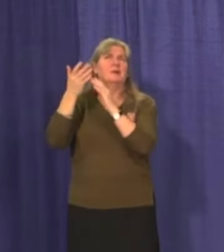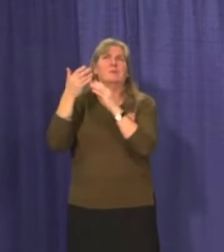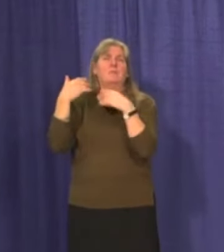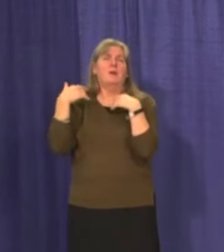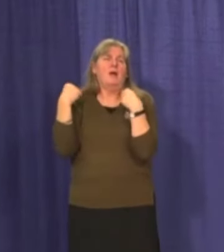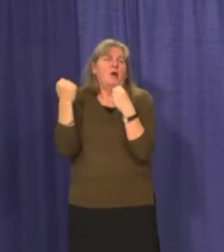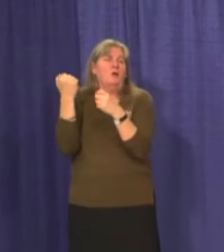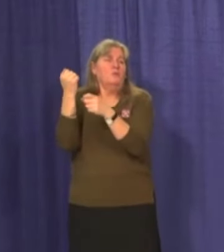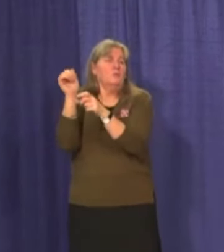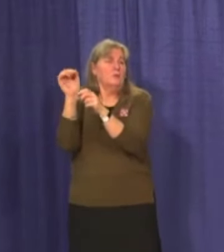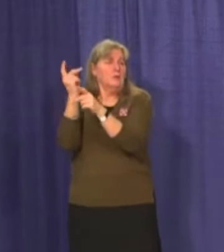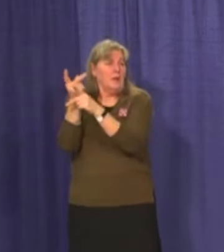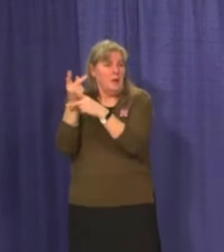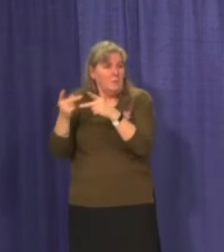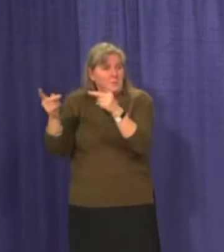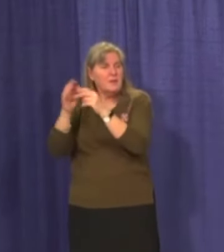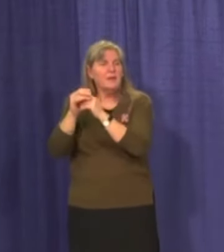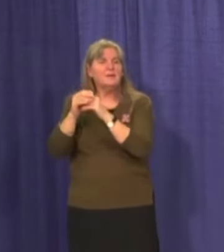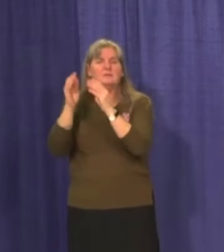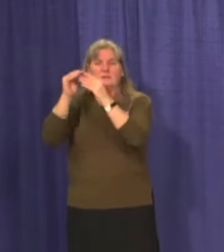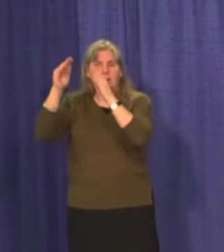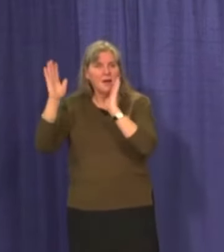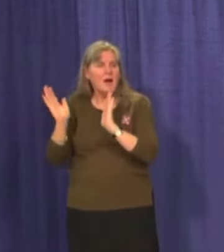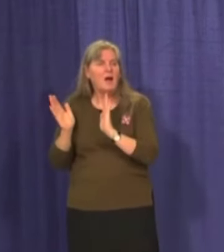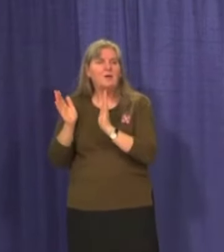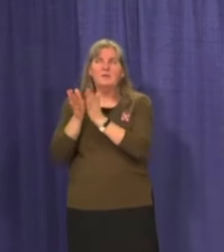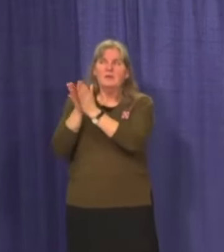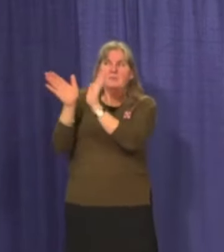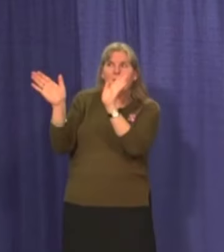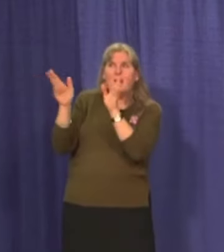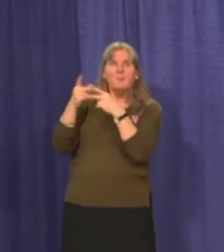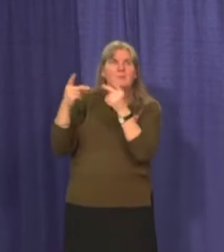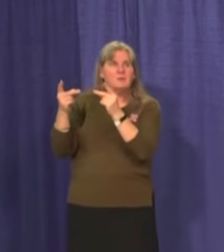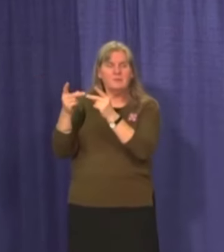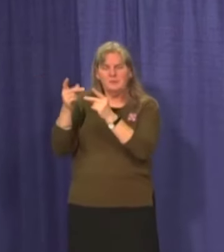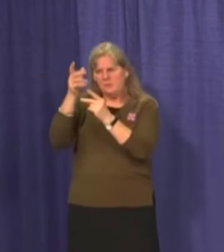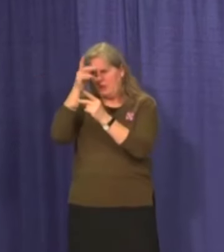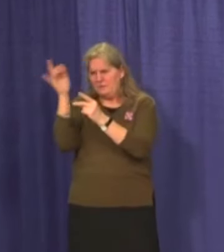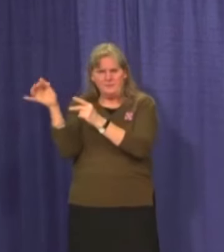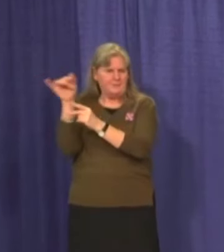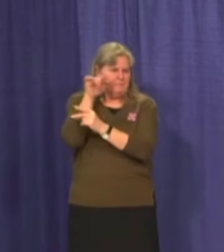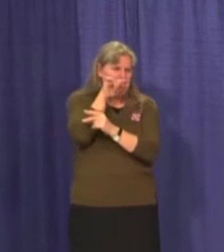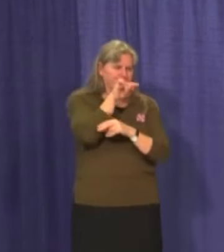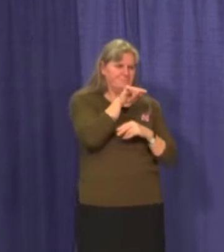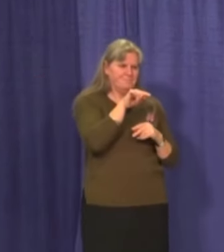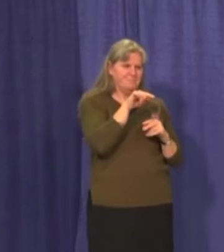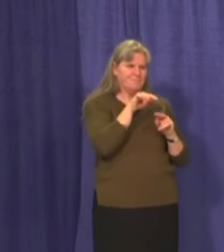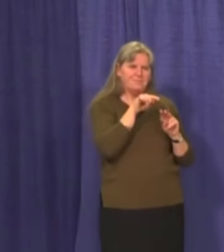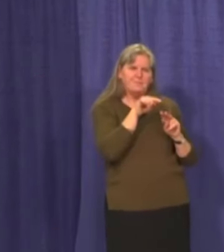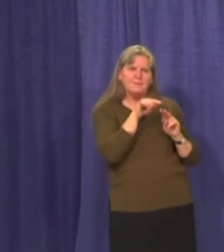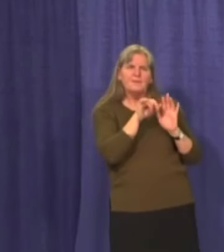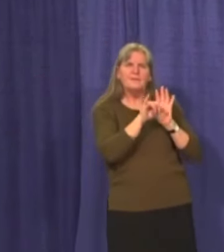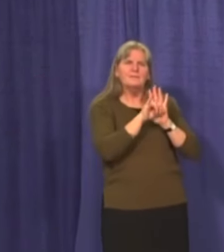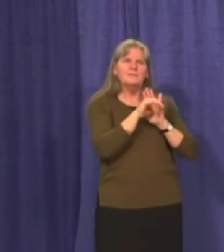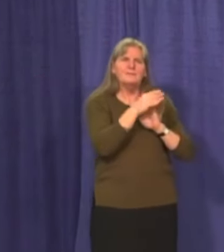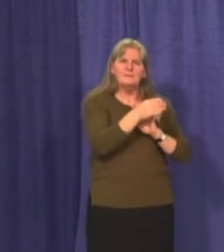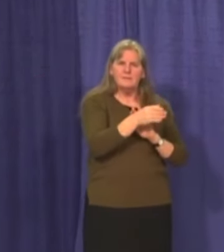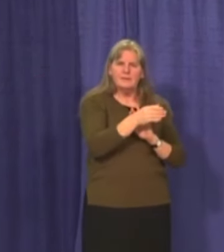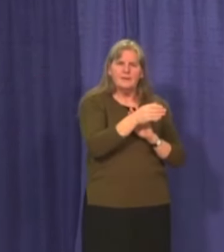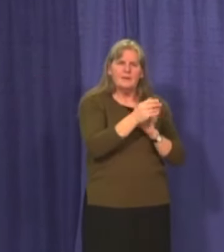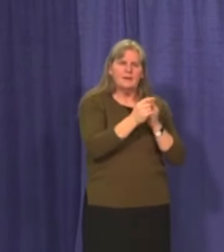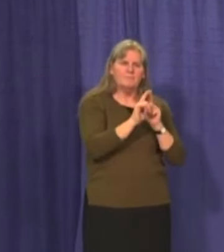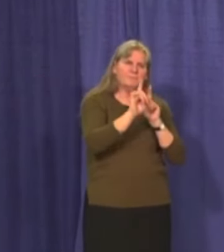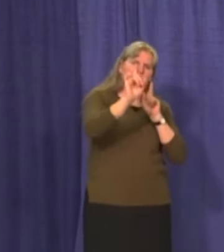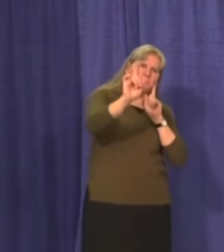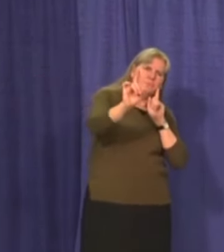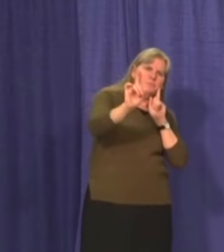a household, within a public setting, the same kind of types of questions. What we're looking for is, was, uh, distance, uh,